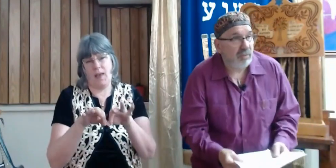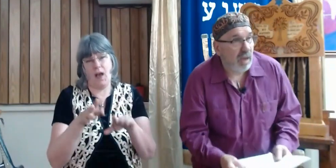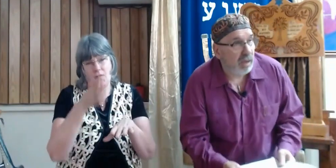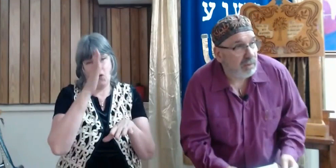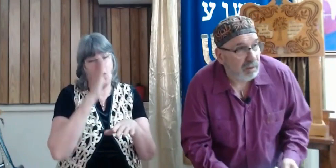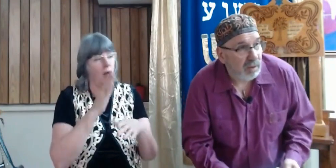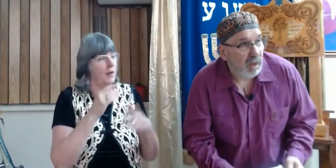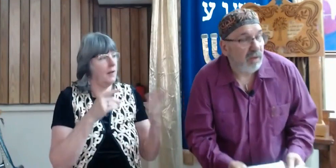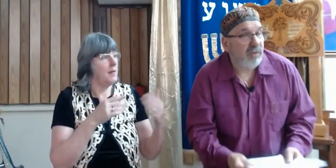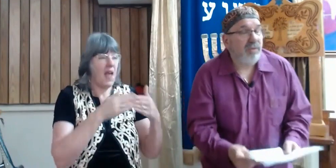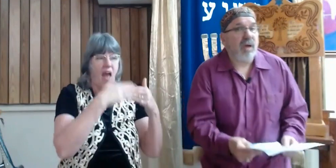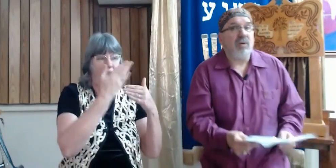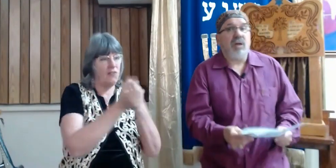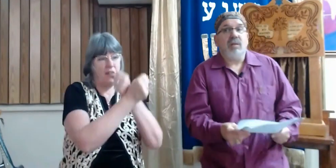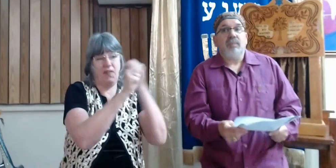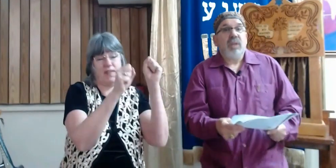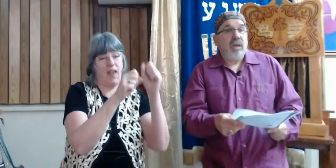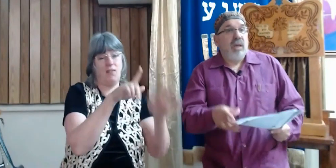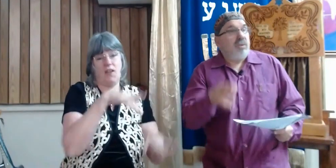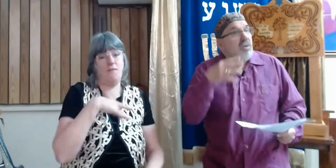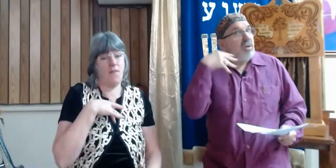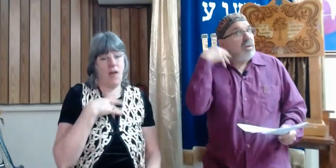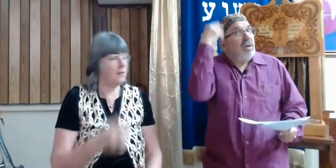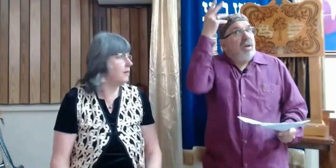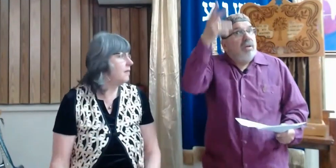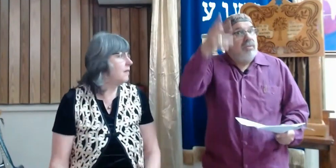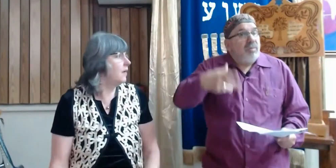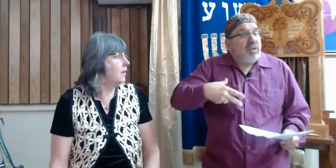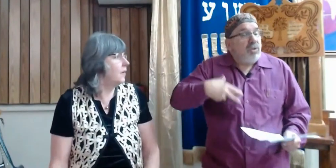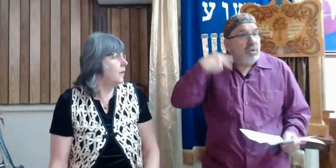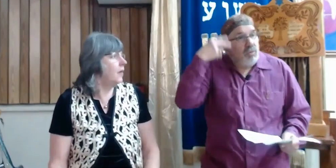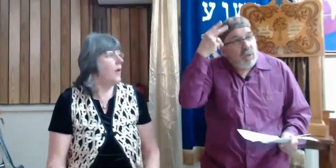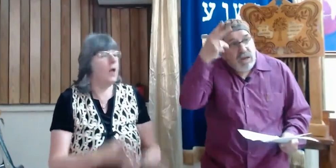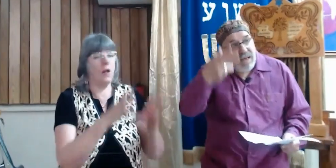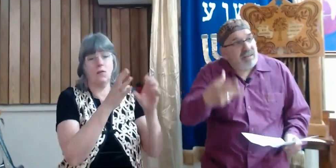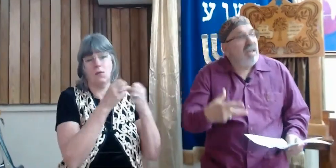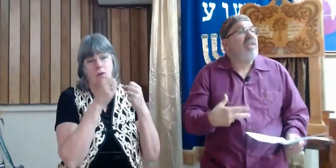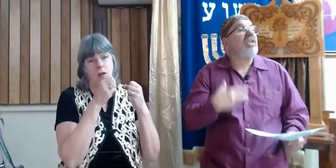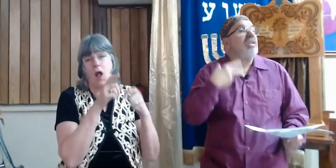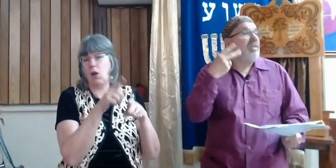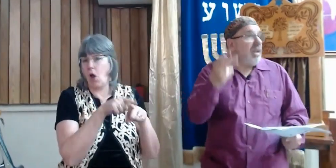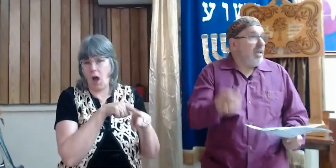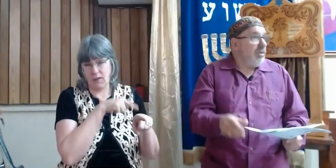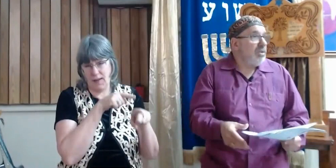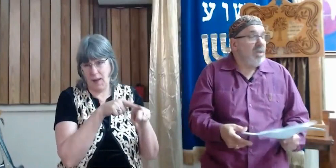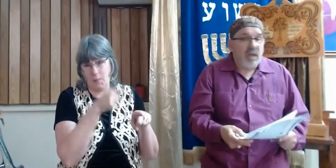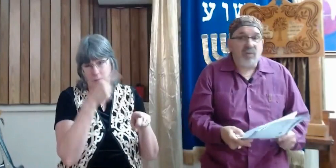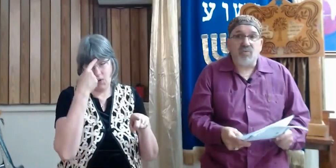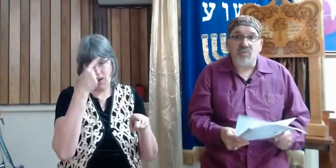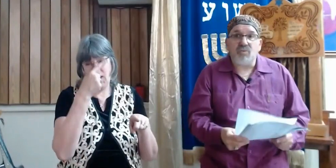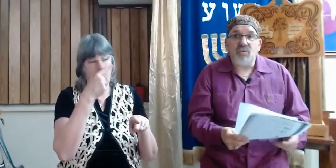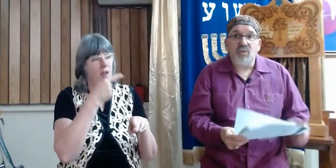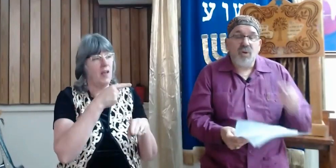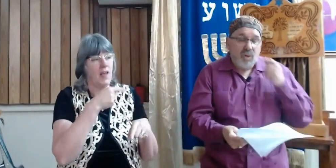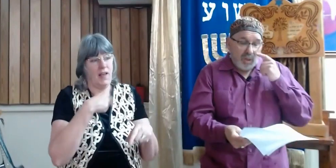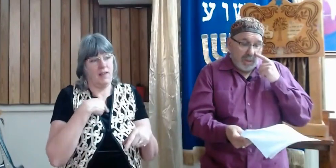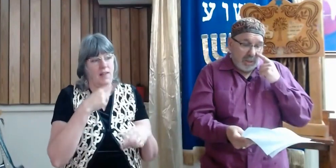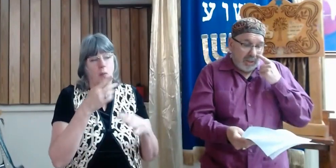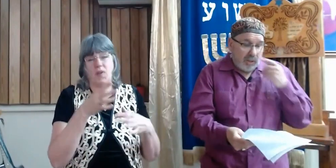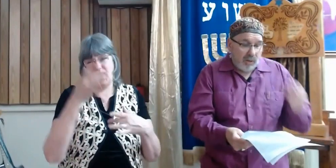saying it, I felt that way. It took for me certain realizations that it was not true.